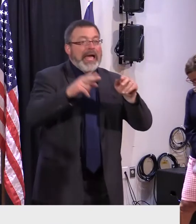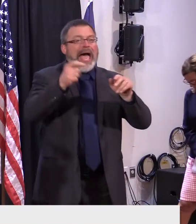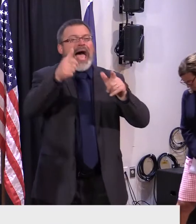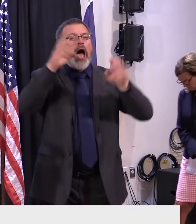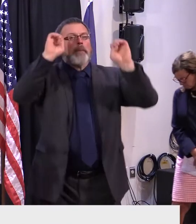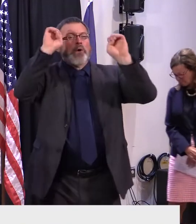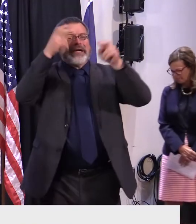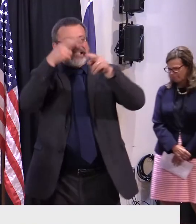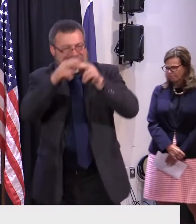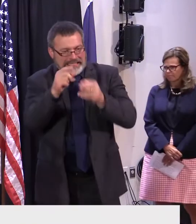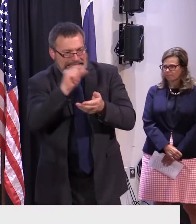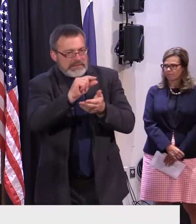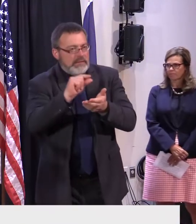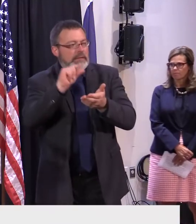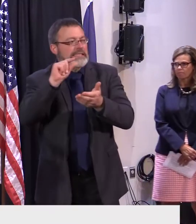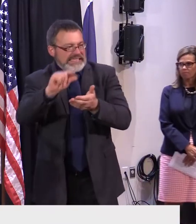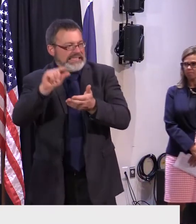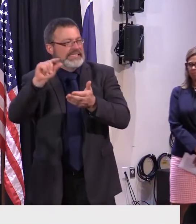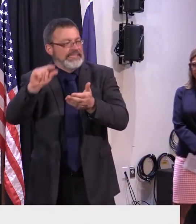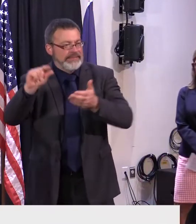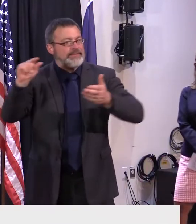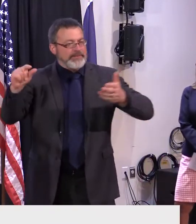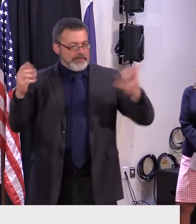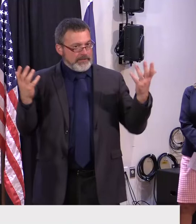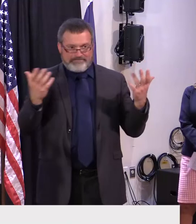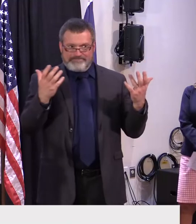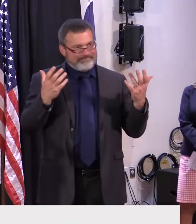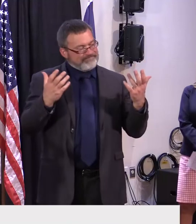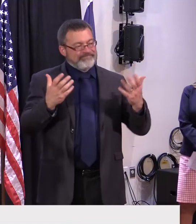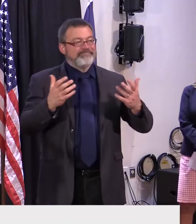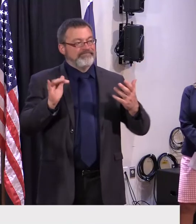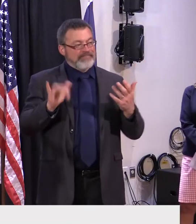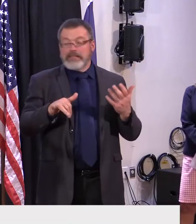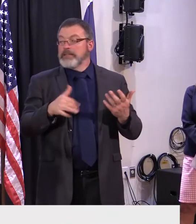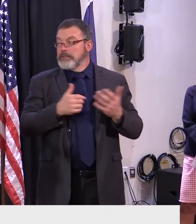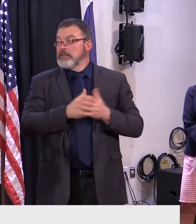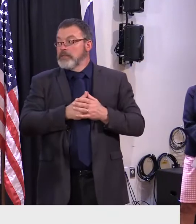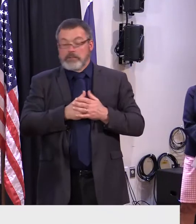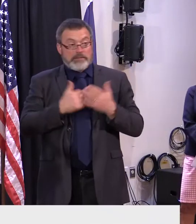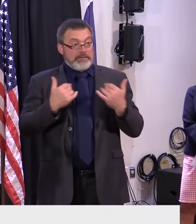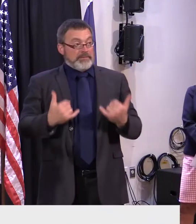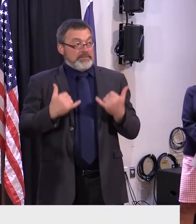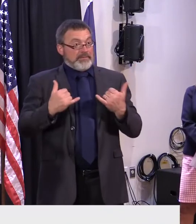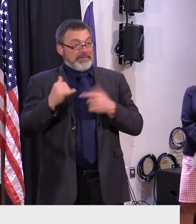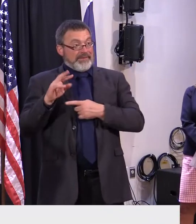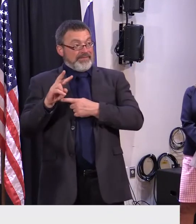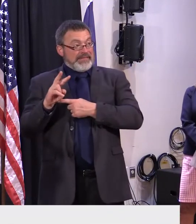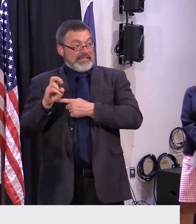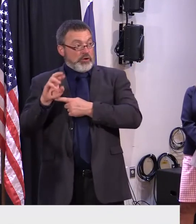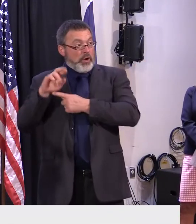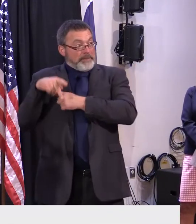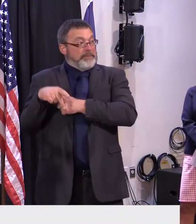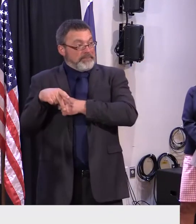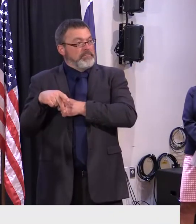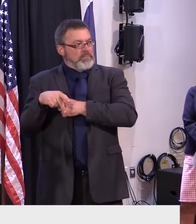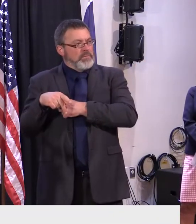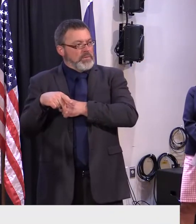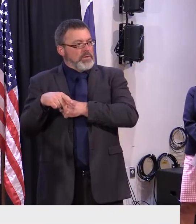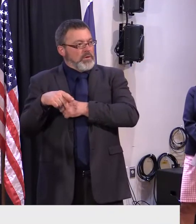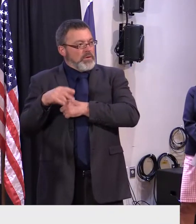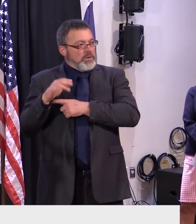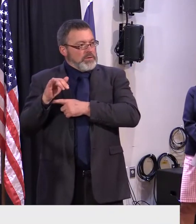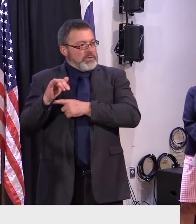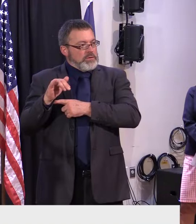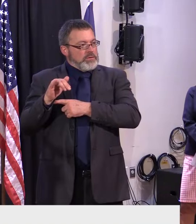housing and housing in general. We had when you when they first initiated this, we had 90,000